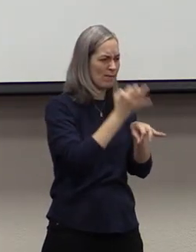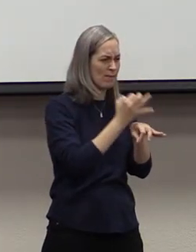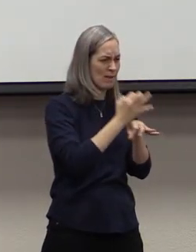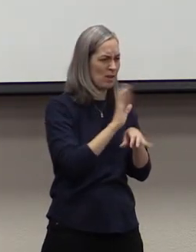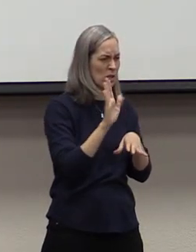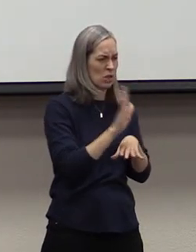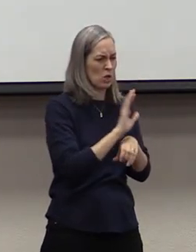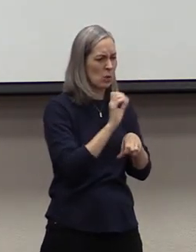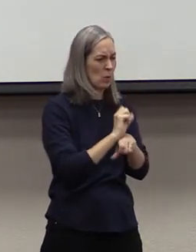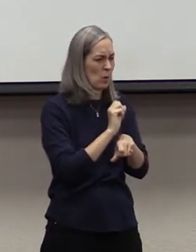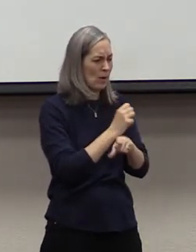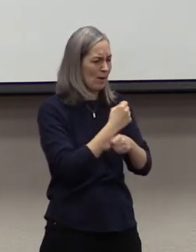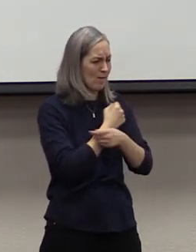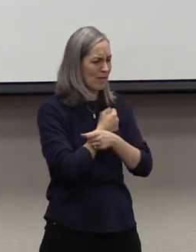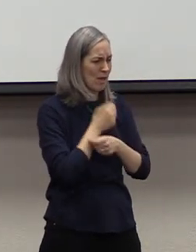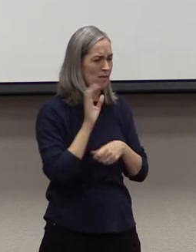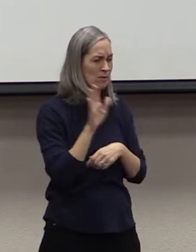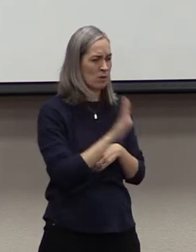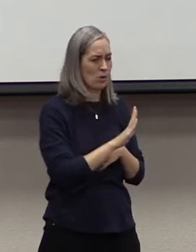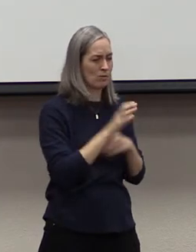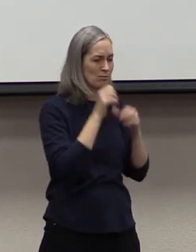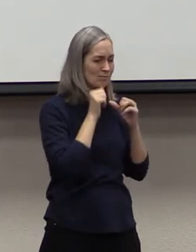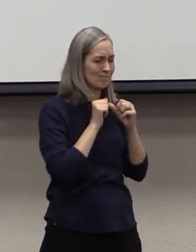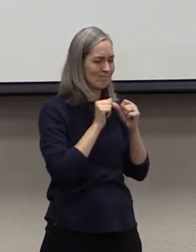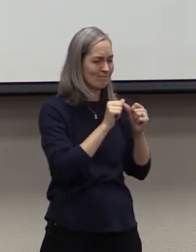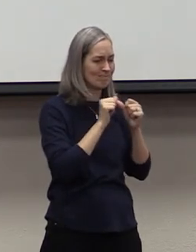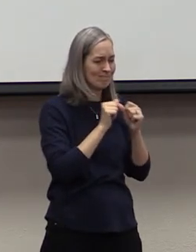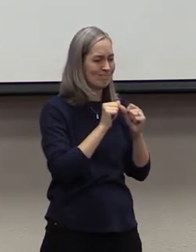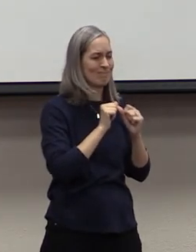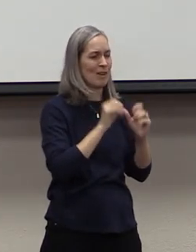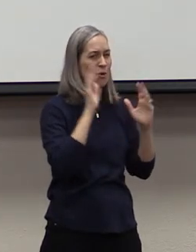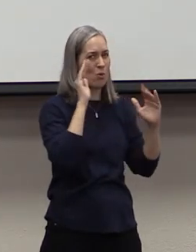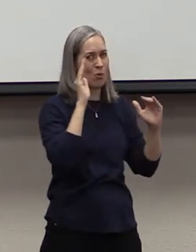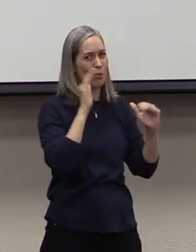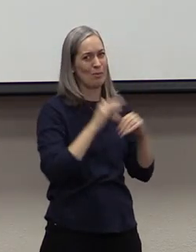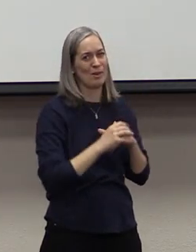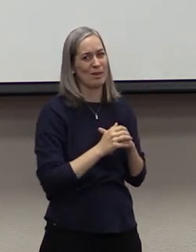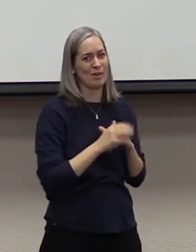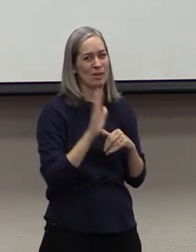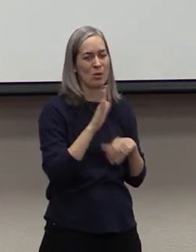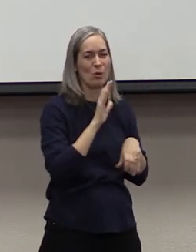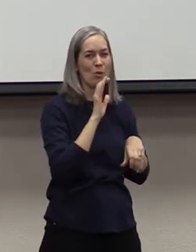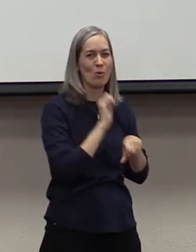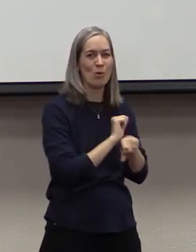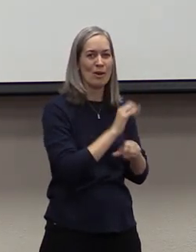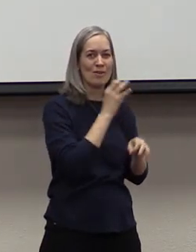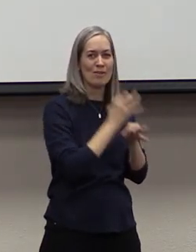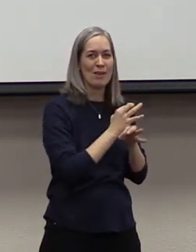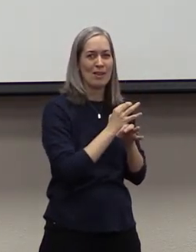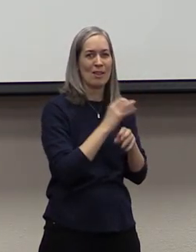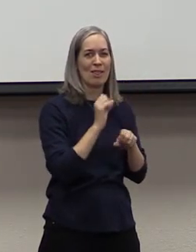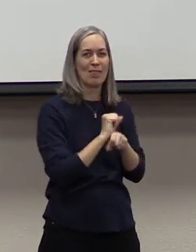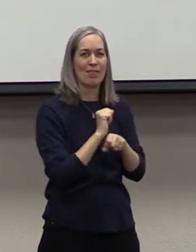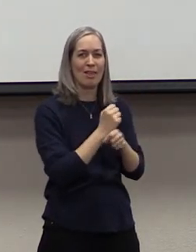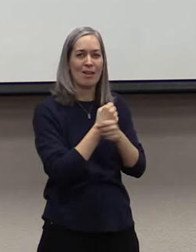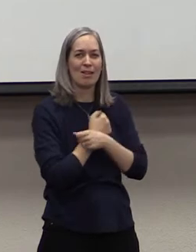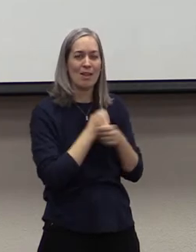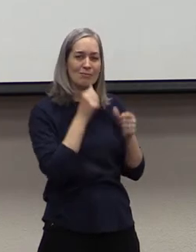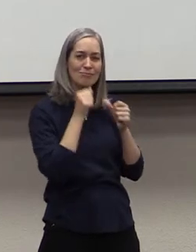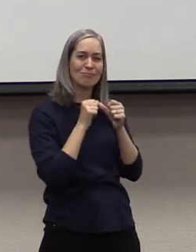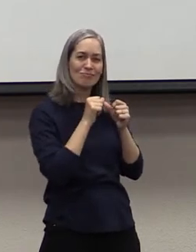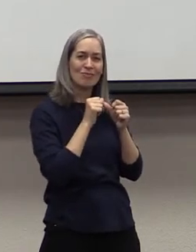your labor of love, and your steadfastness of hope. Your work of faith, your labor of love, and